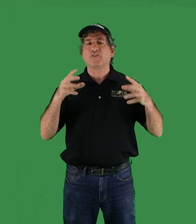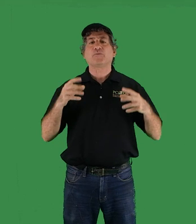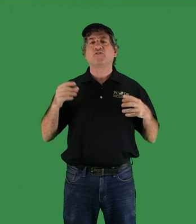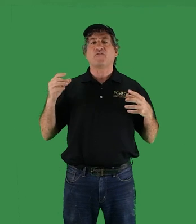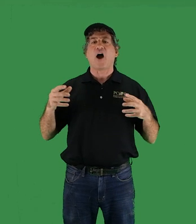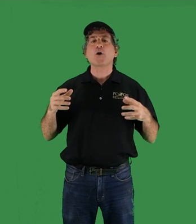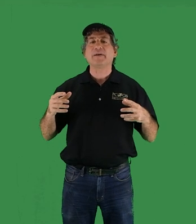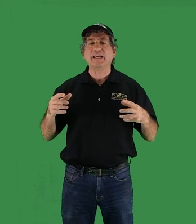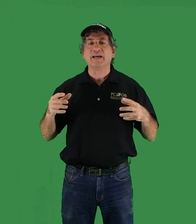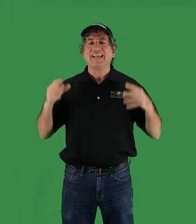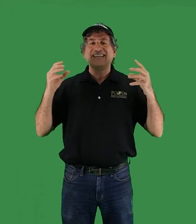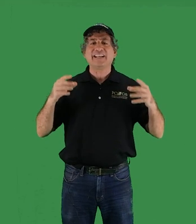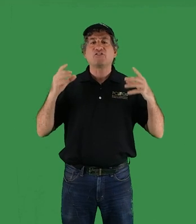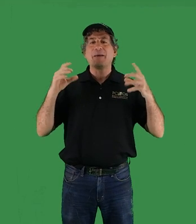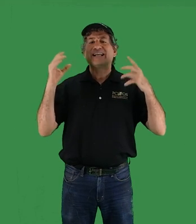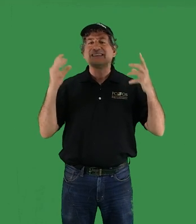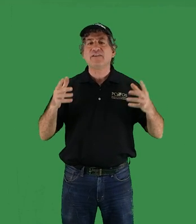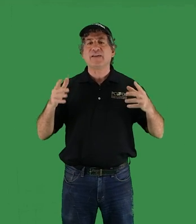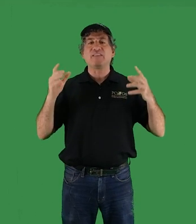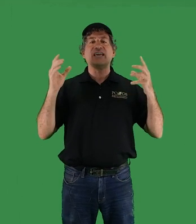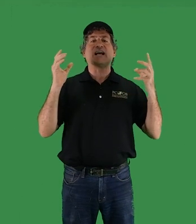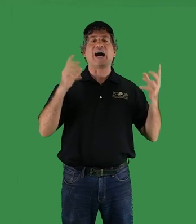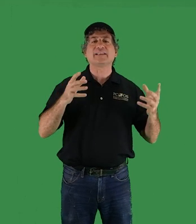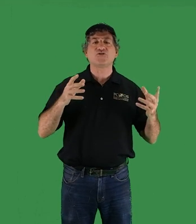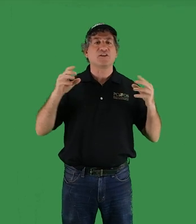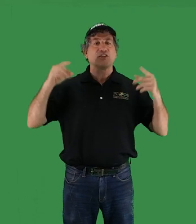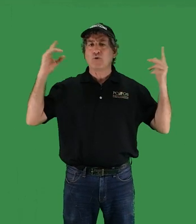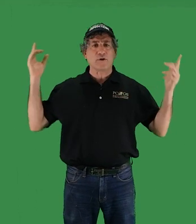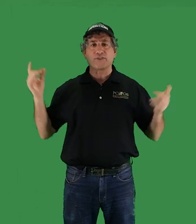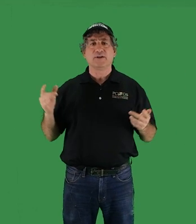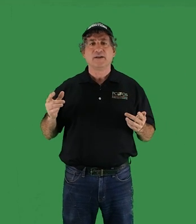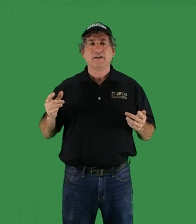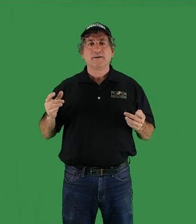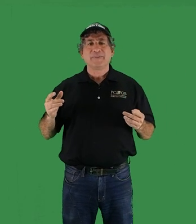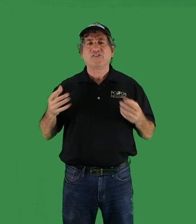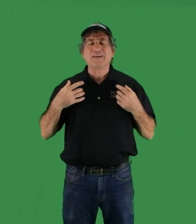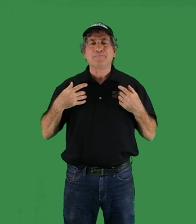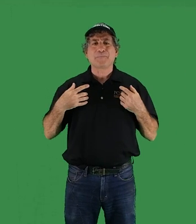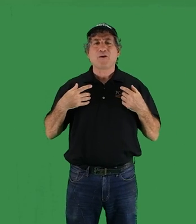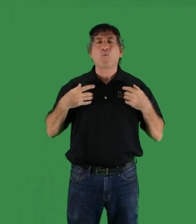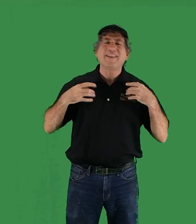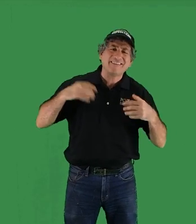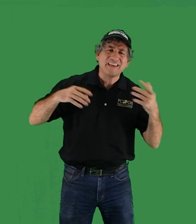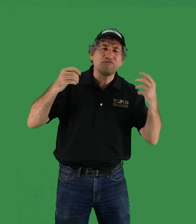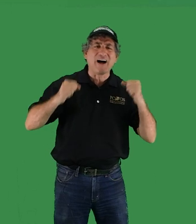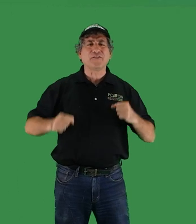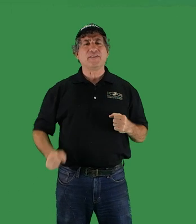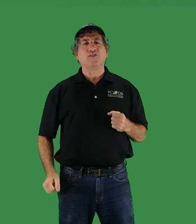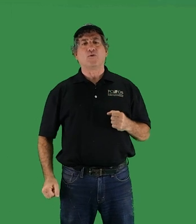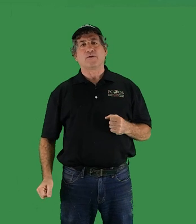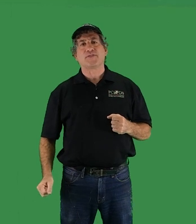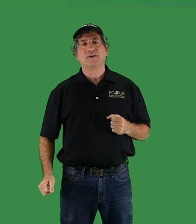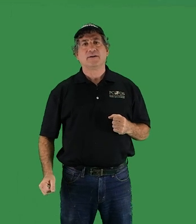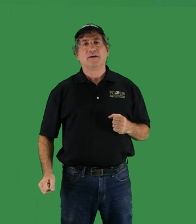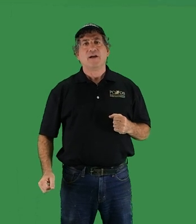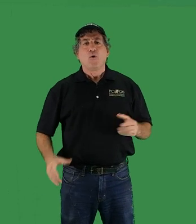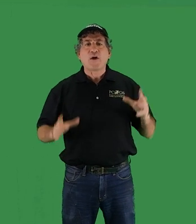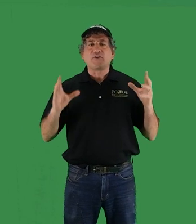principles of harmony needed to make a living in the ecology of the north. You see, we didn't evolve in the north. Whether